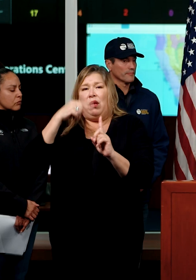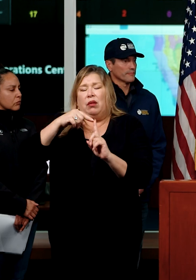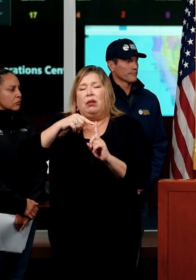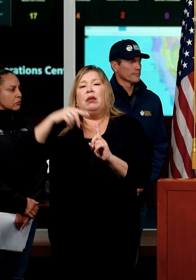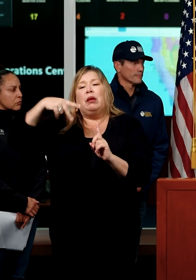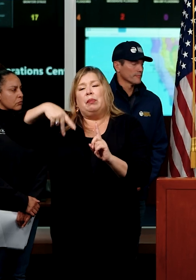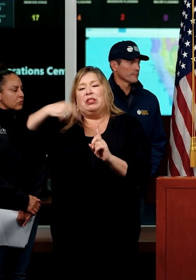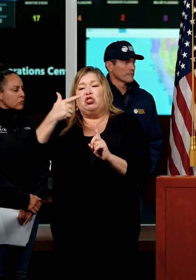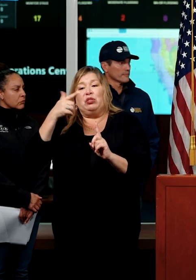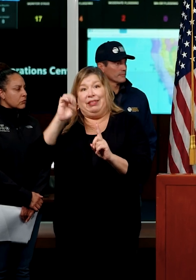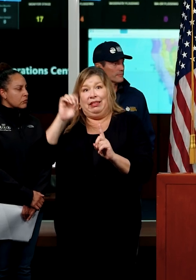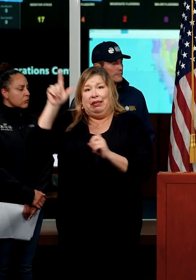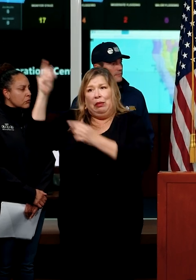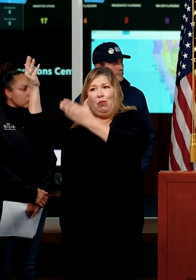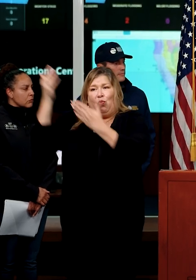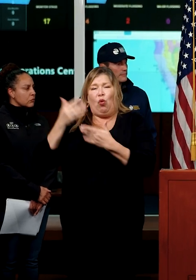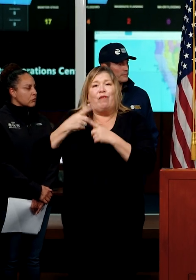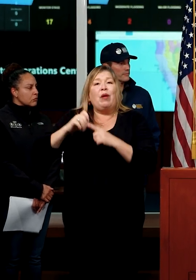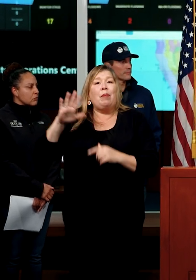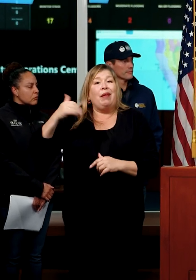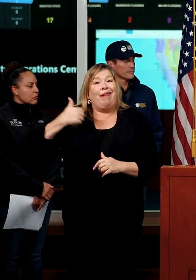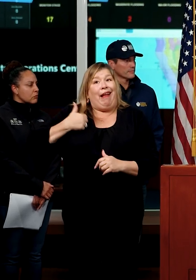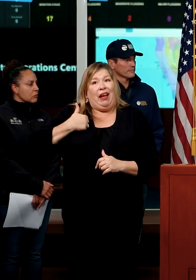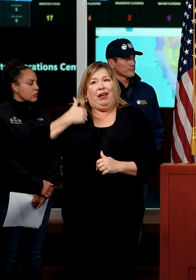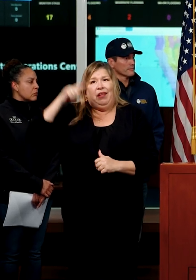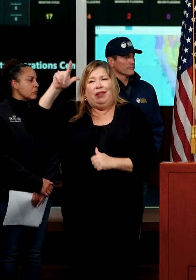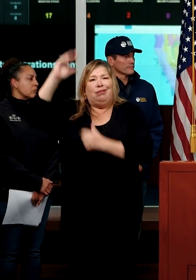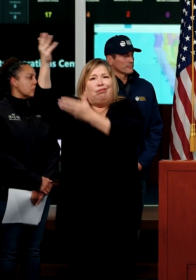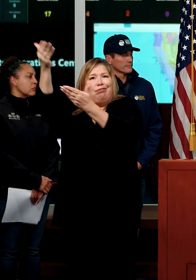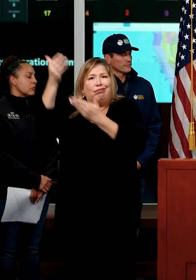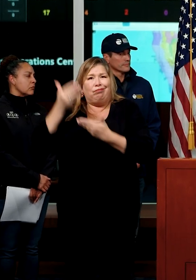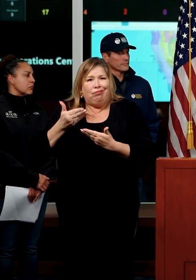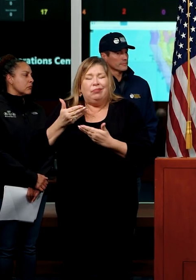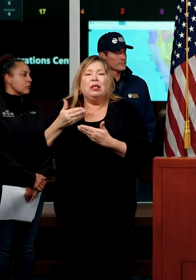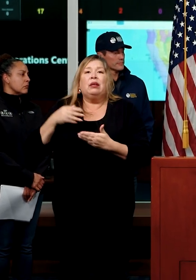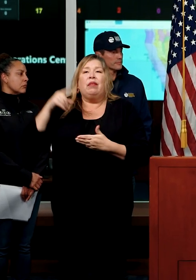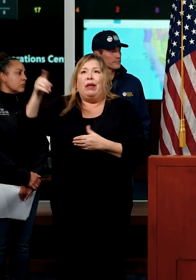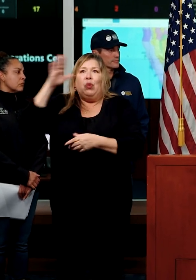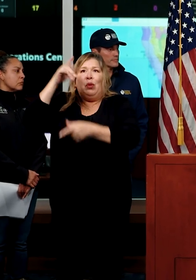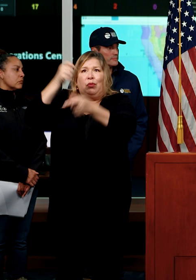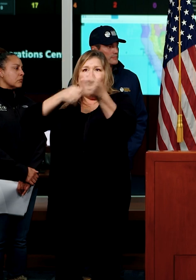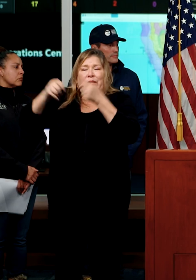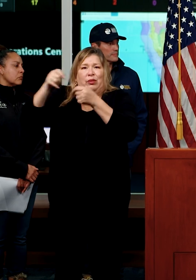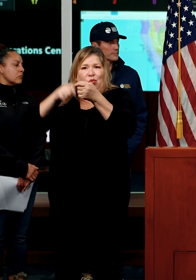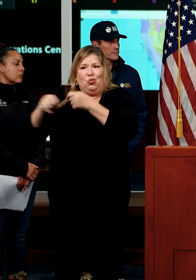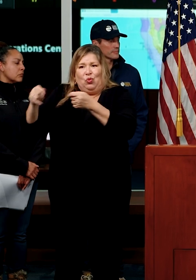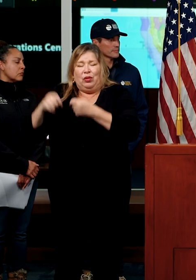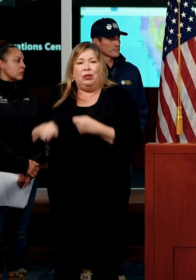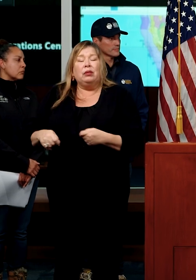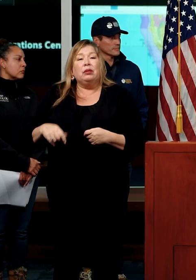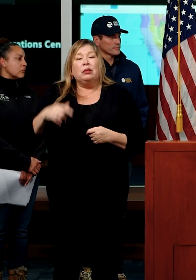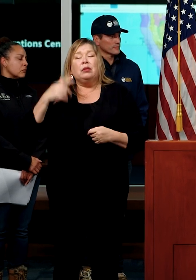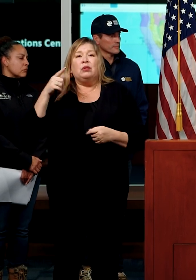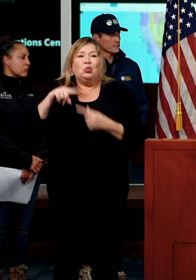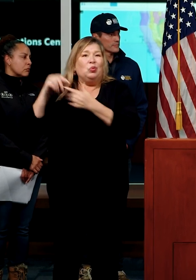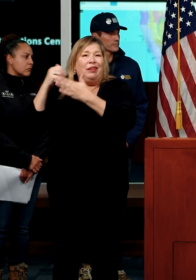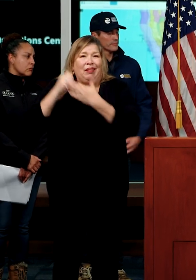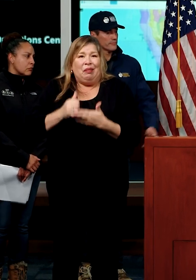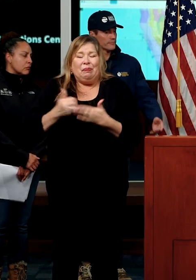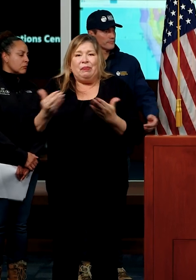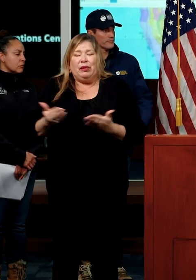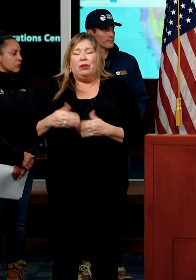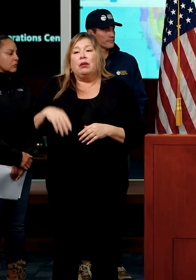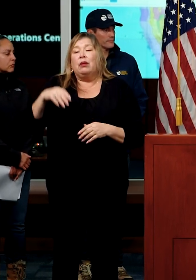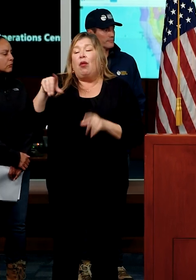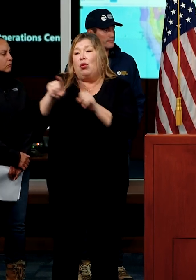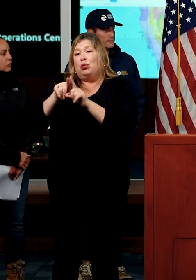-state resources in as far as Canada, and they'll be rotating them in. Uh, with the shift, uh, to more outages at